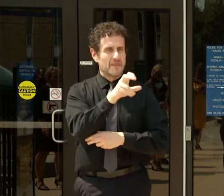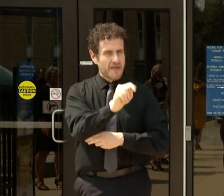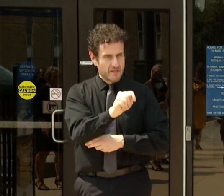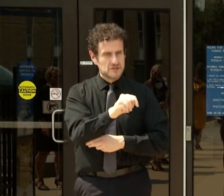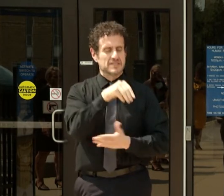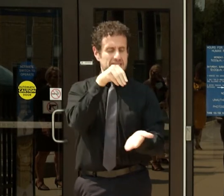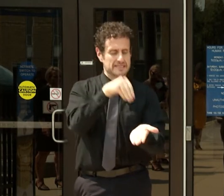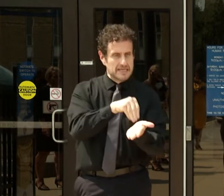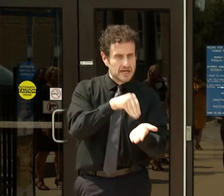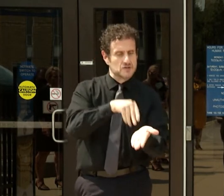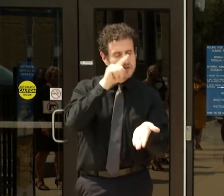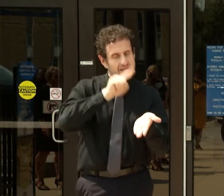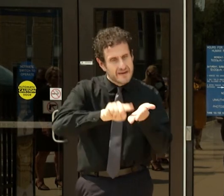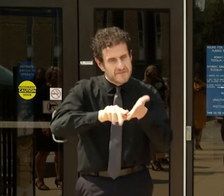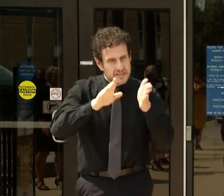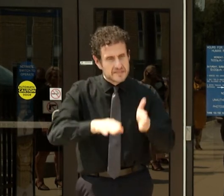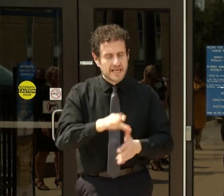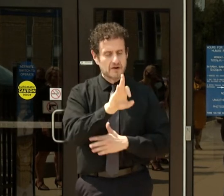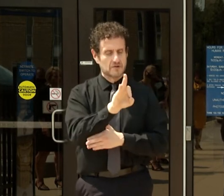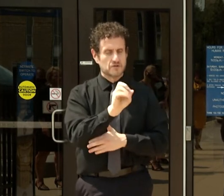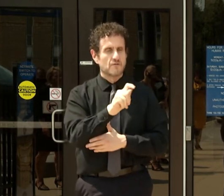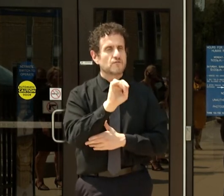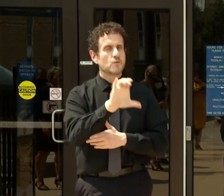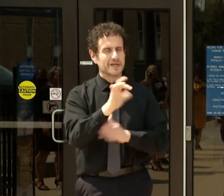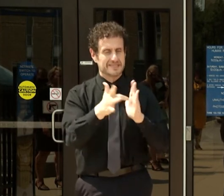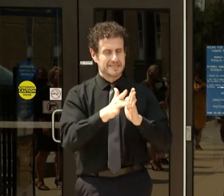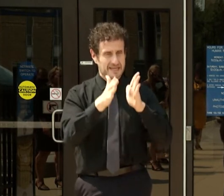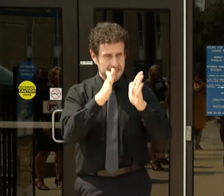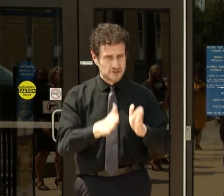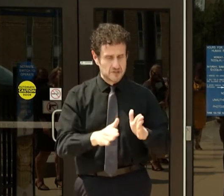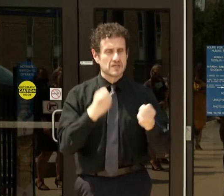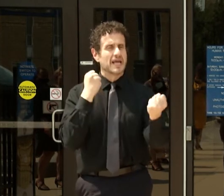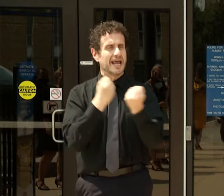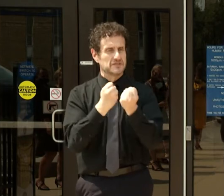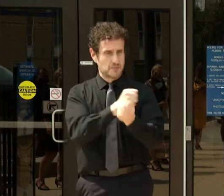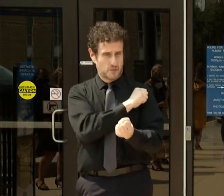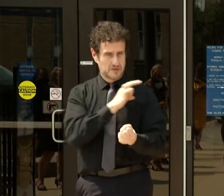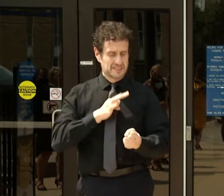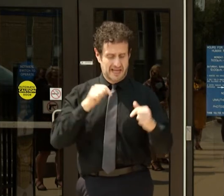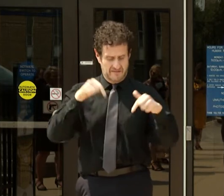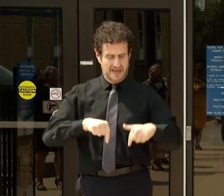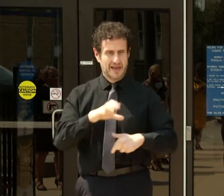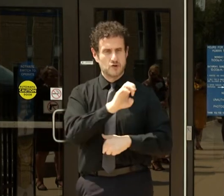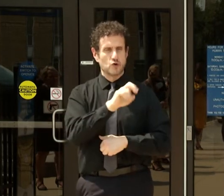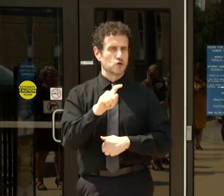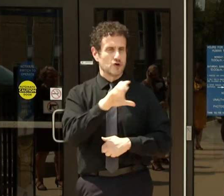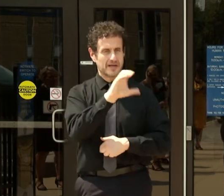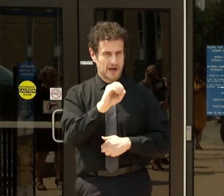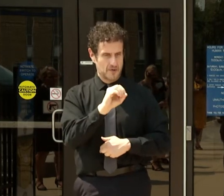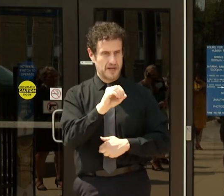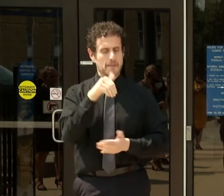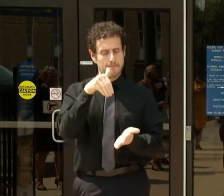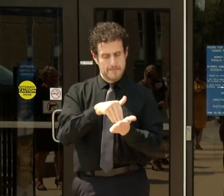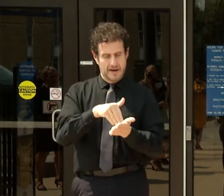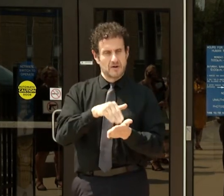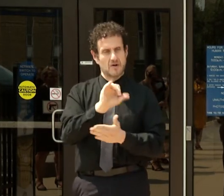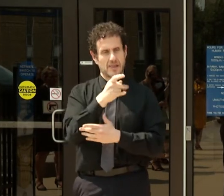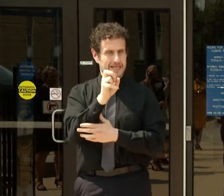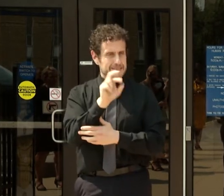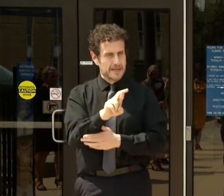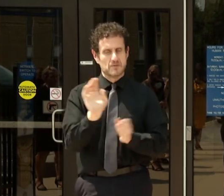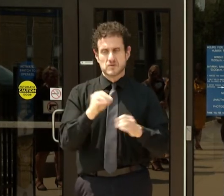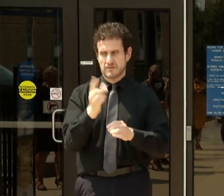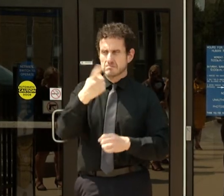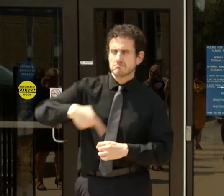investigators, forensic technicians and the support staff at the Cook County Medical Examiner's Office. They have all